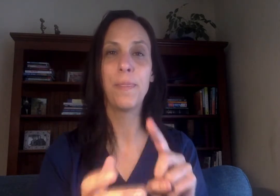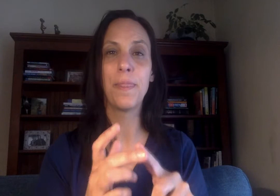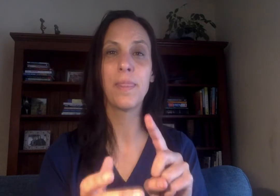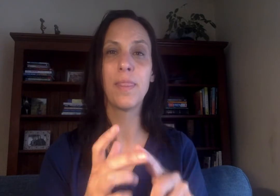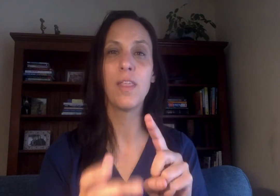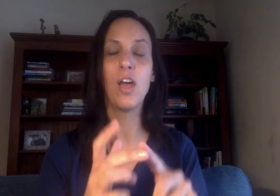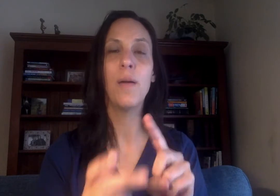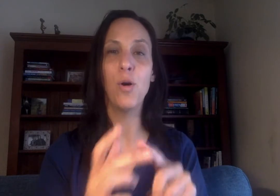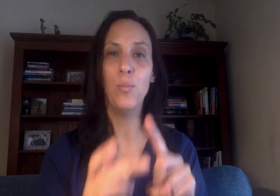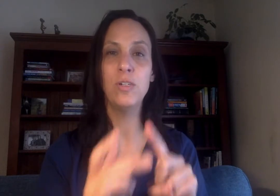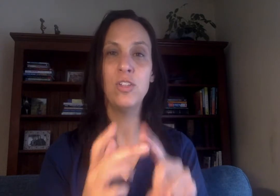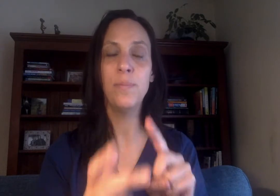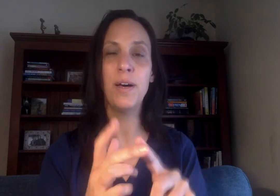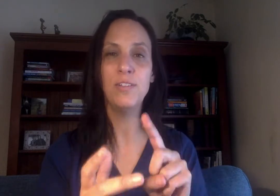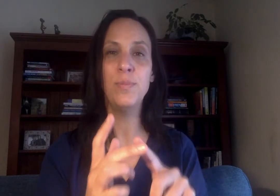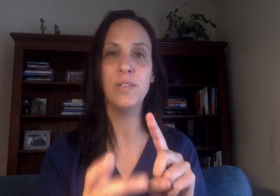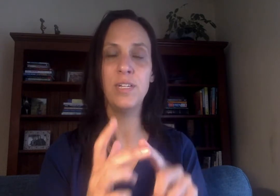I'm open to the possibility